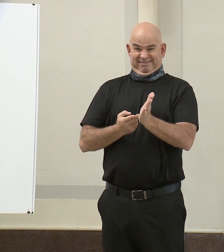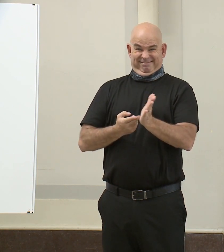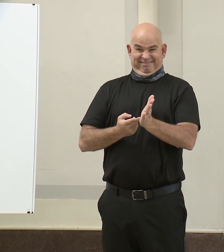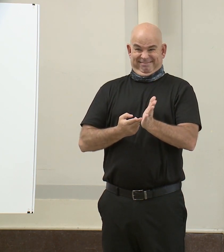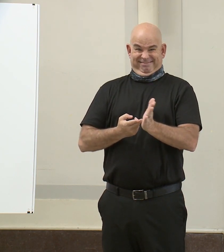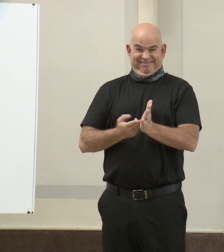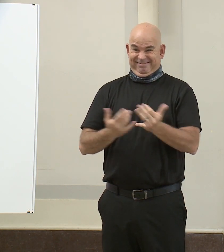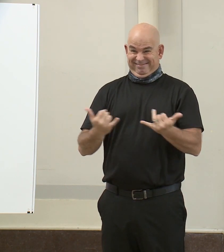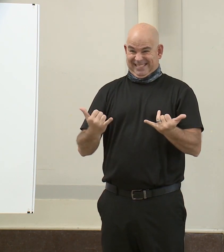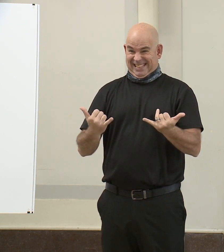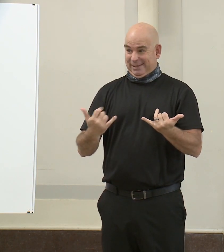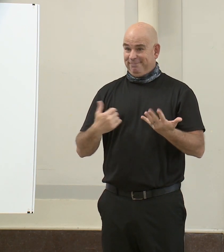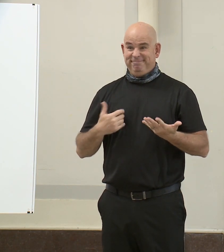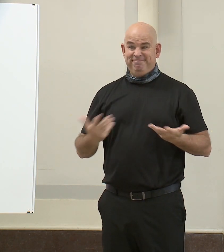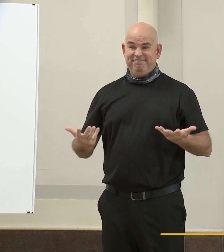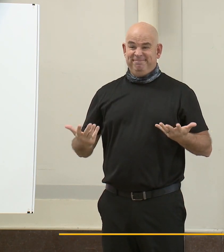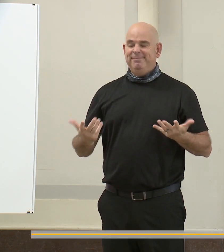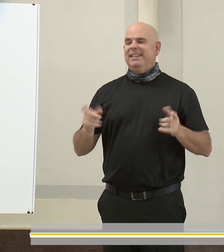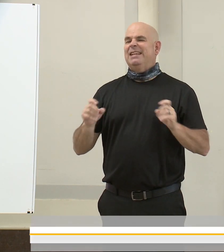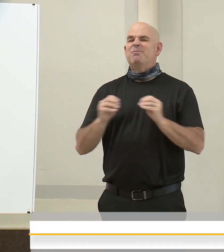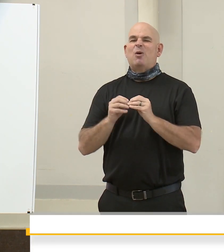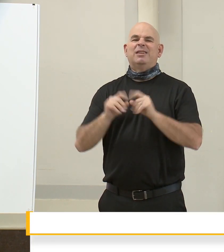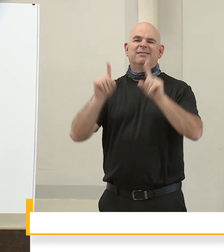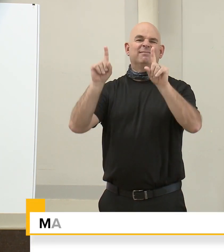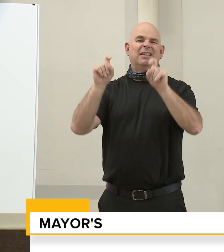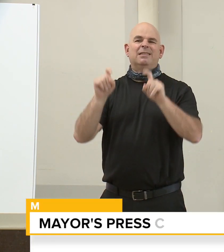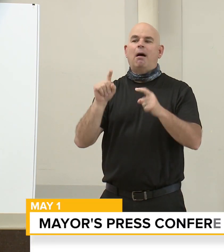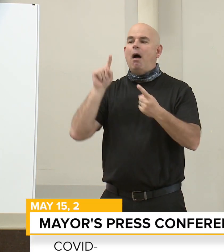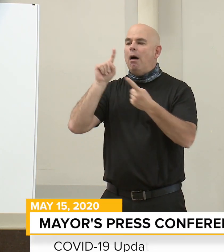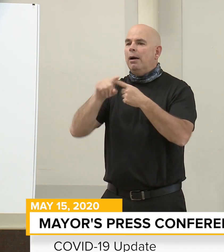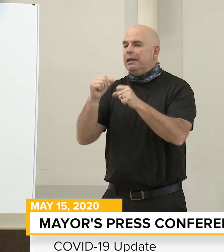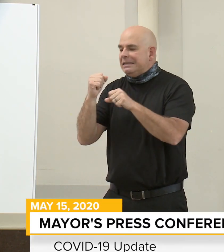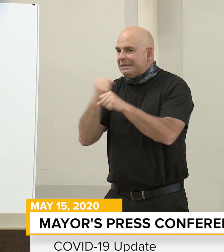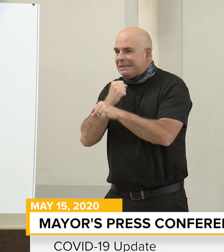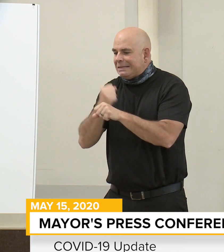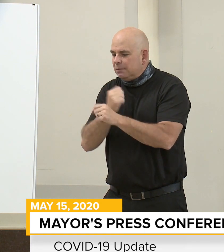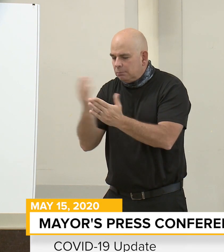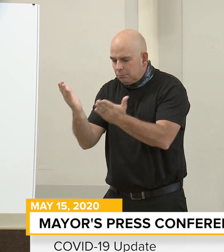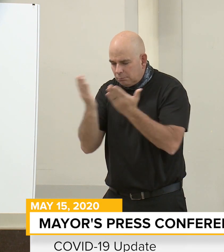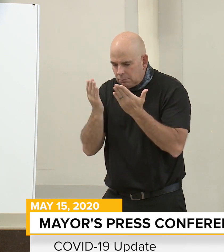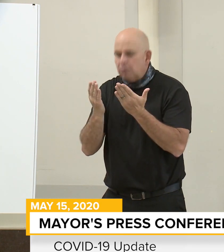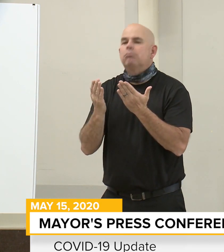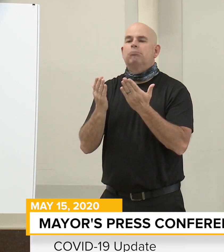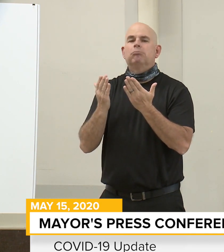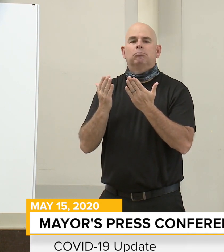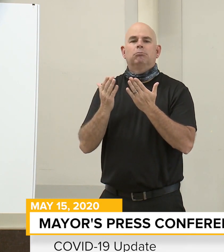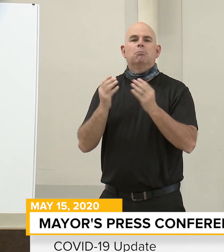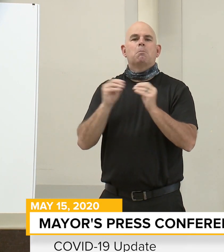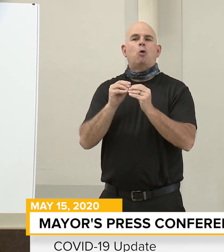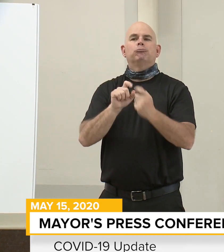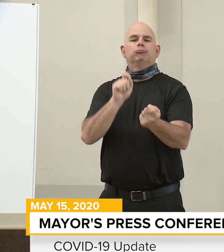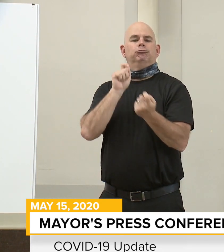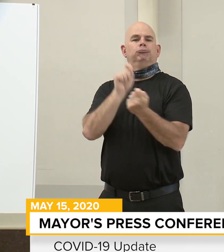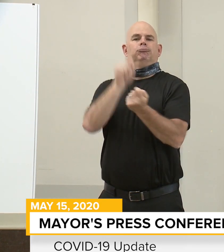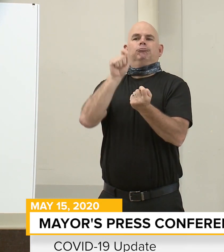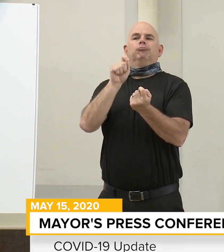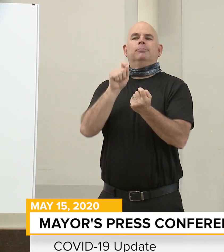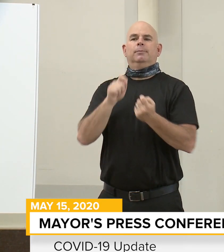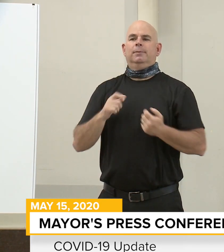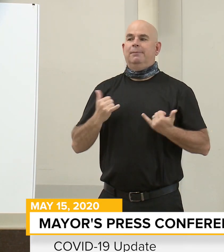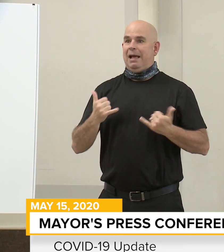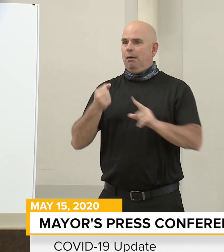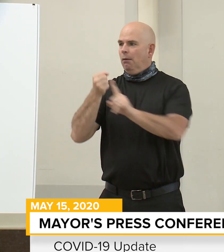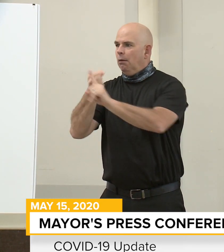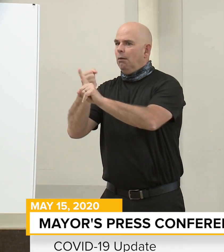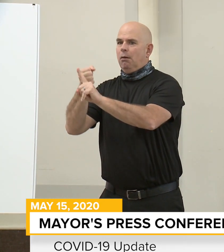we need more tests to safely reopen. We also need to see a sustained decrease in cases and deaths. So far,